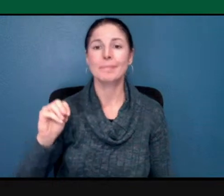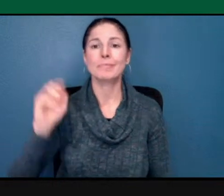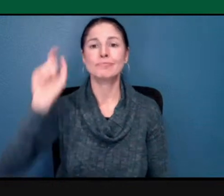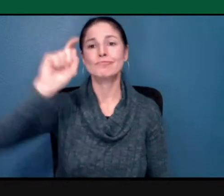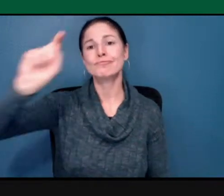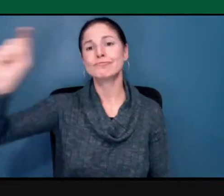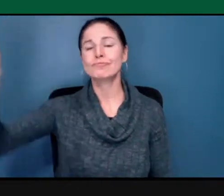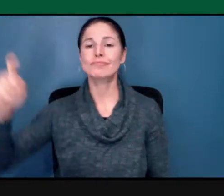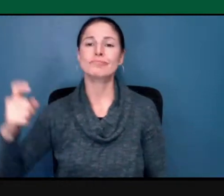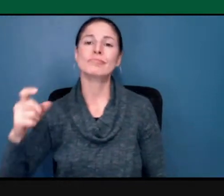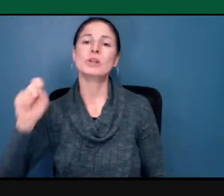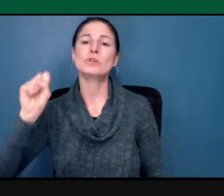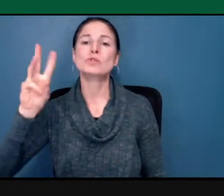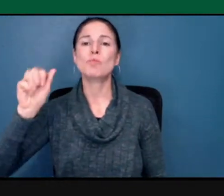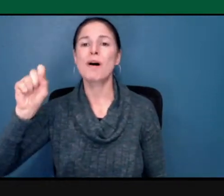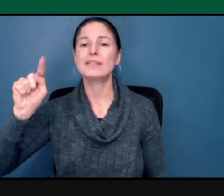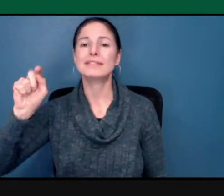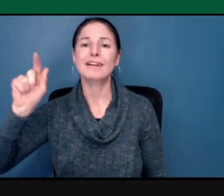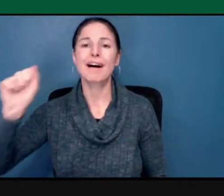Nationwide.